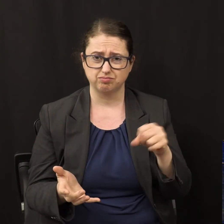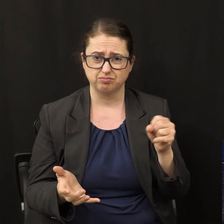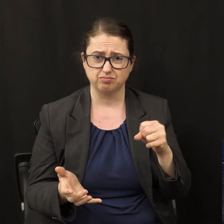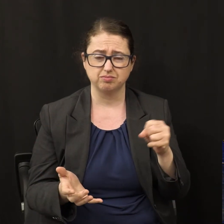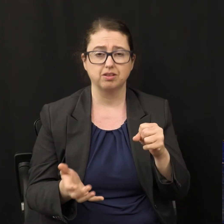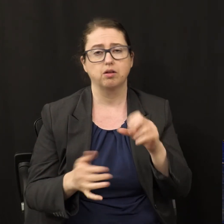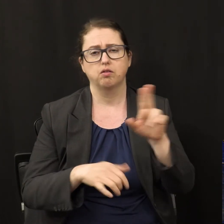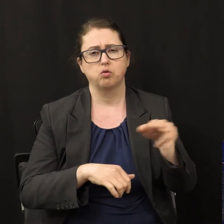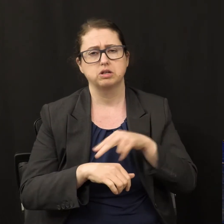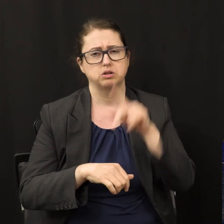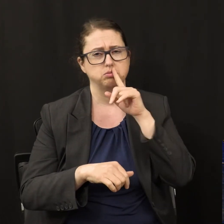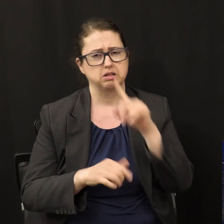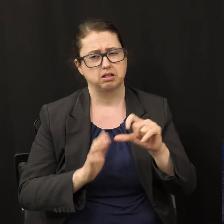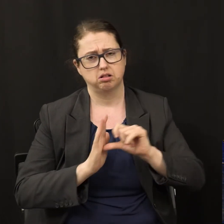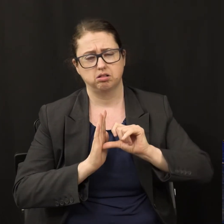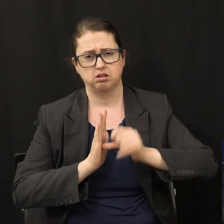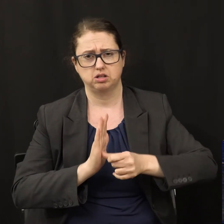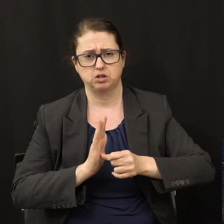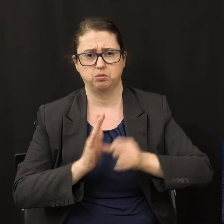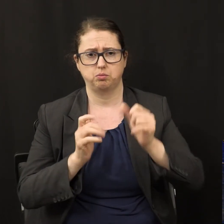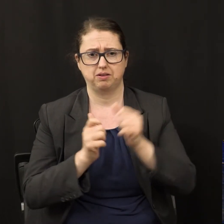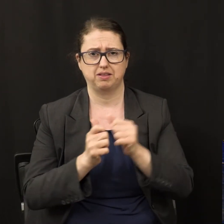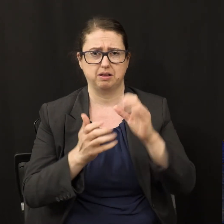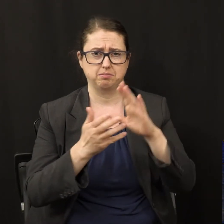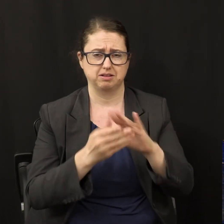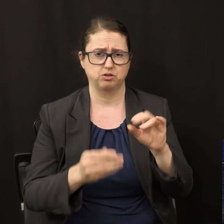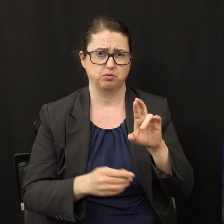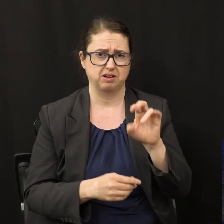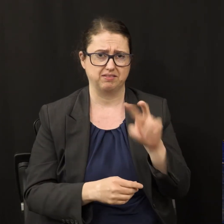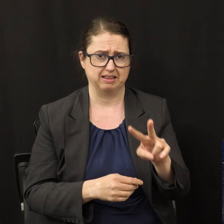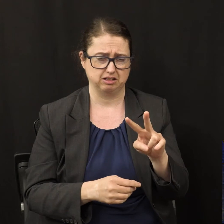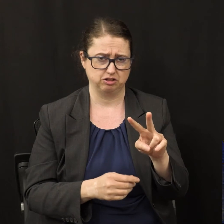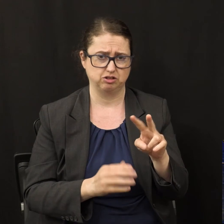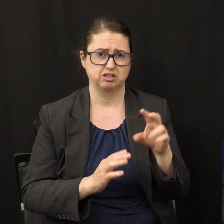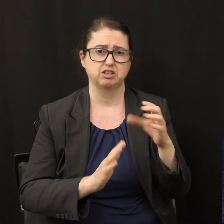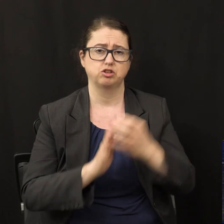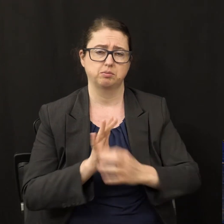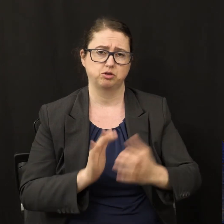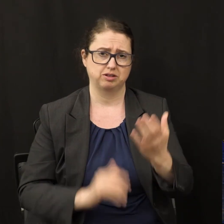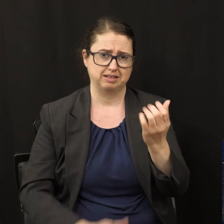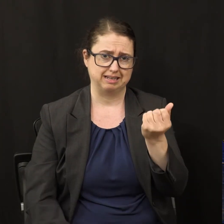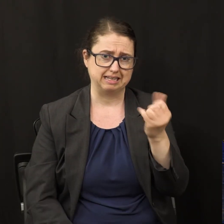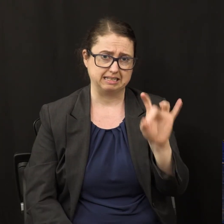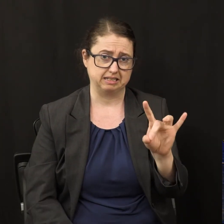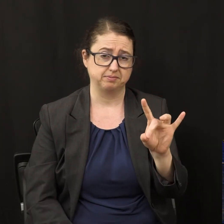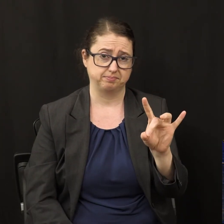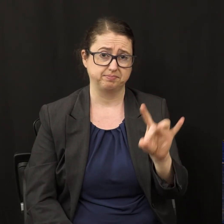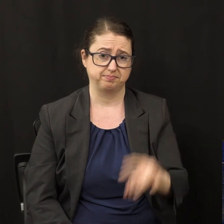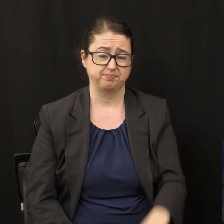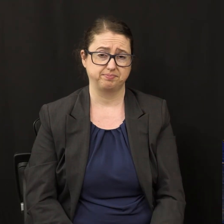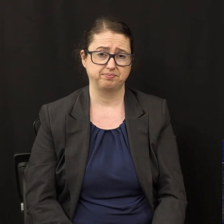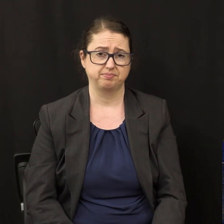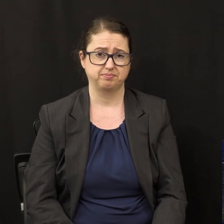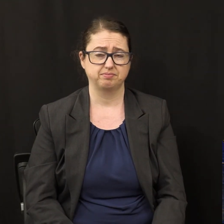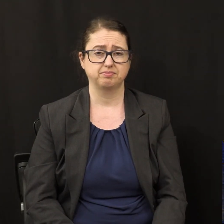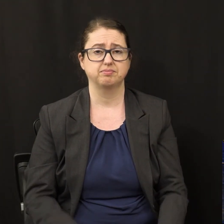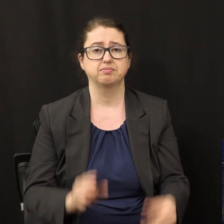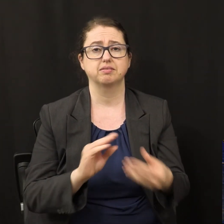by the message of Revelation chapter 18. Amazing fact number eight.